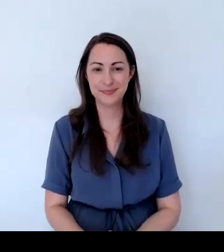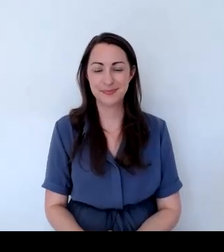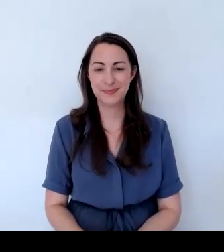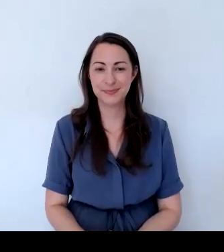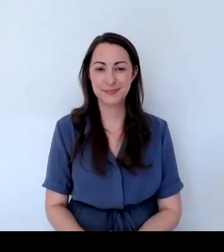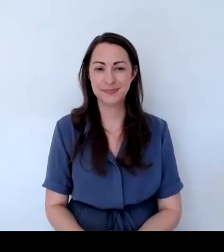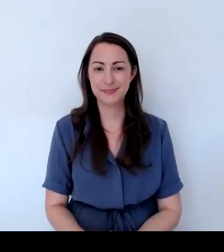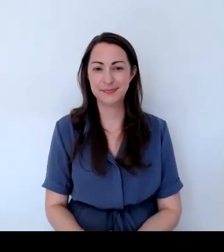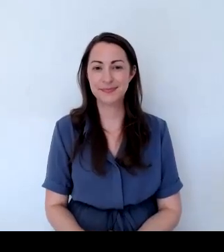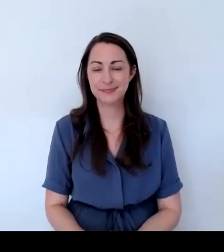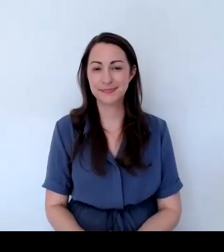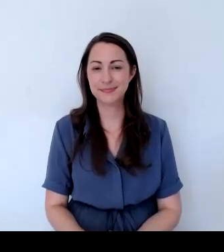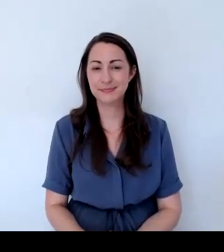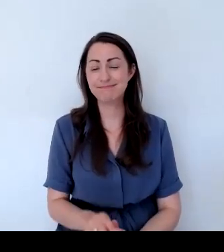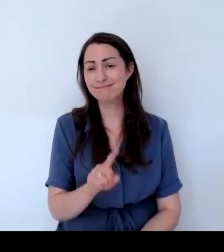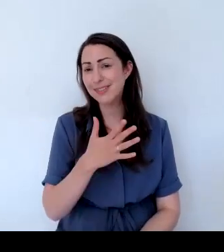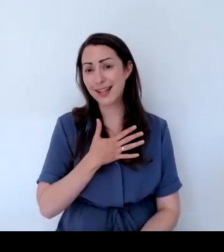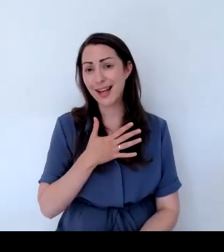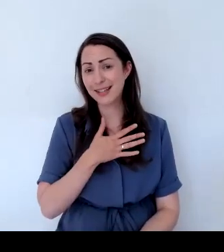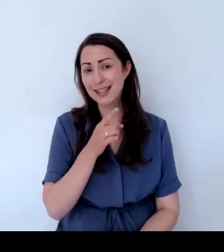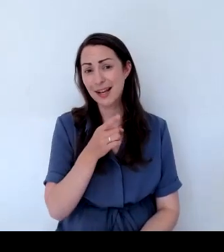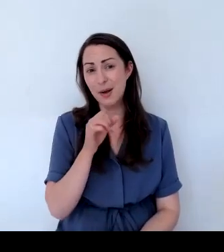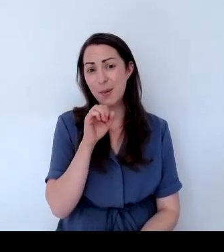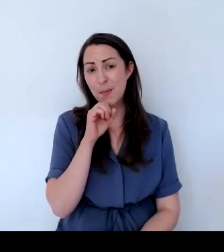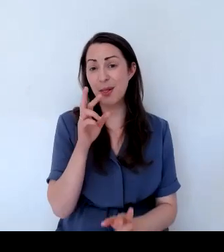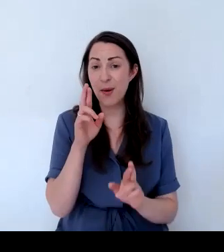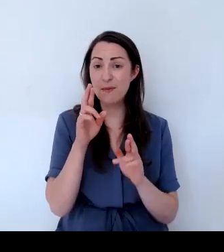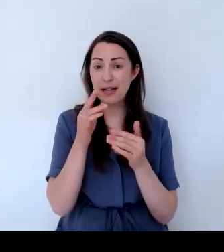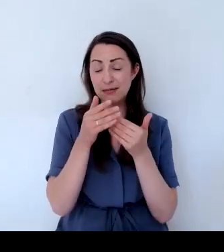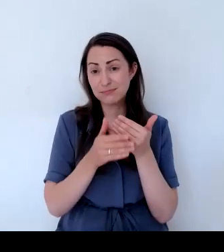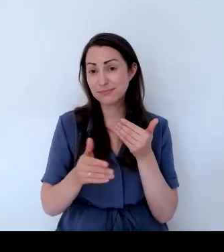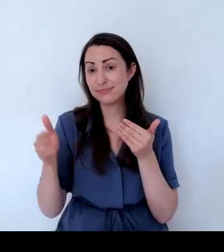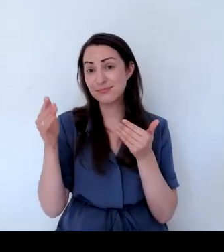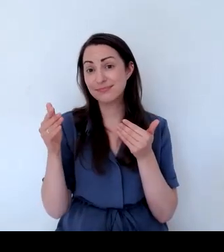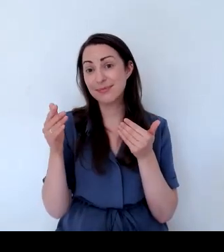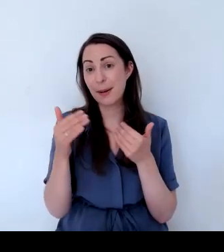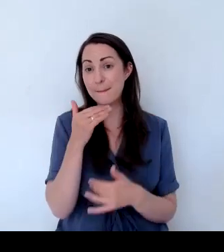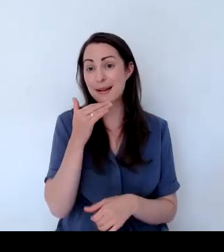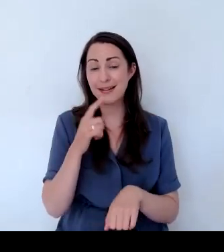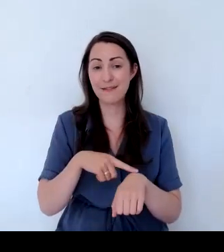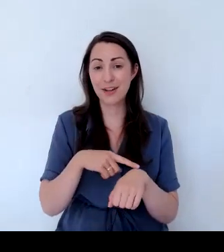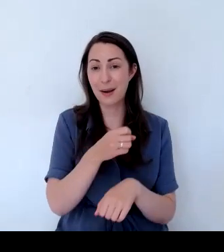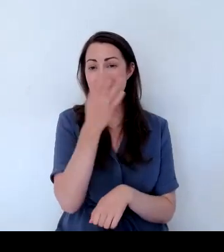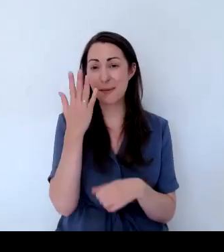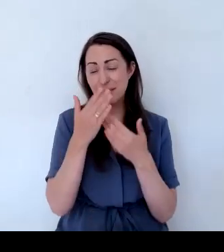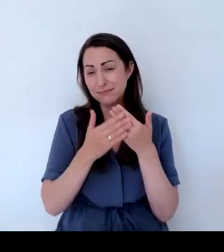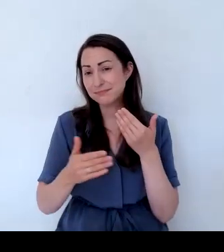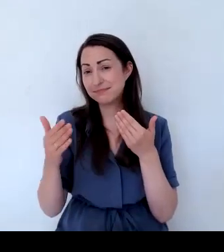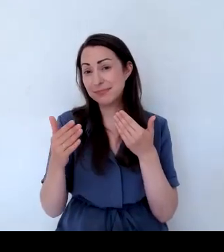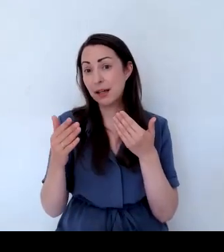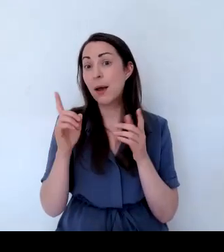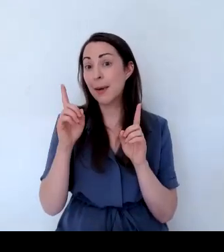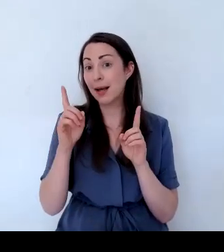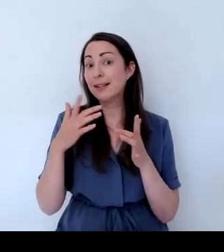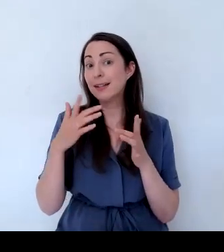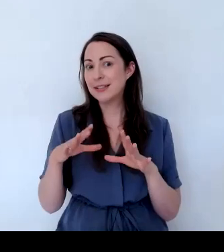a nice long-term winter basket, as as we keep watering. It has